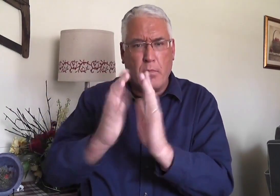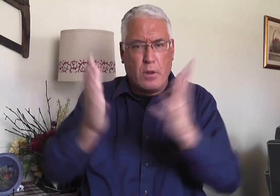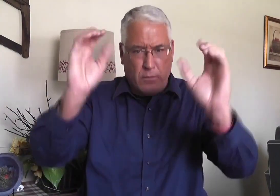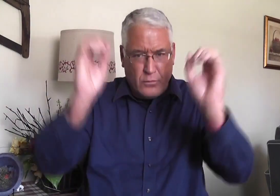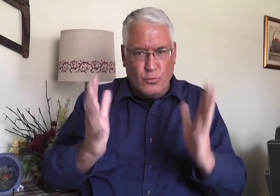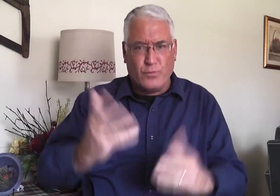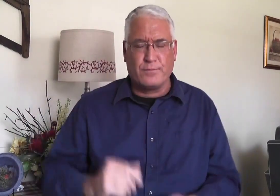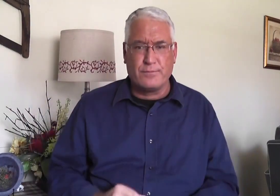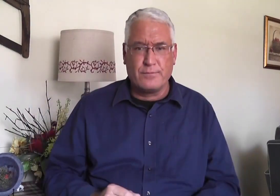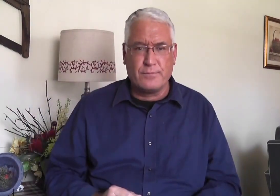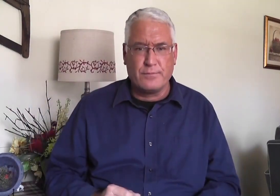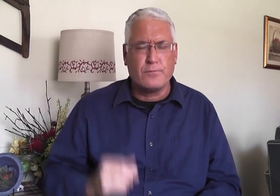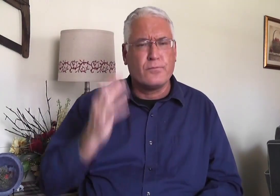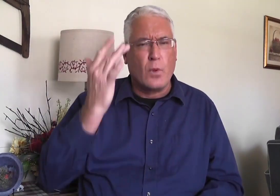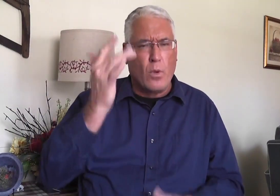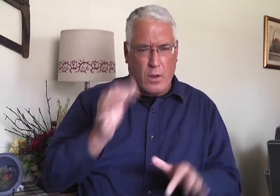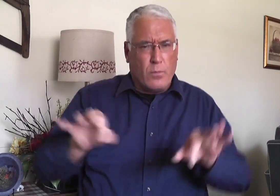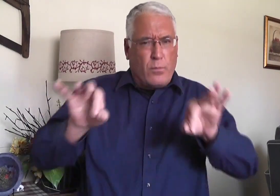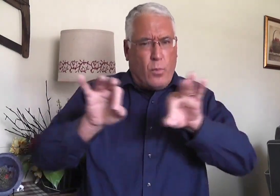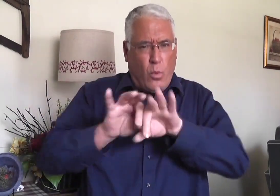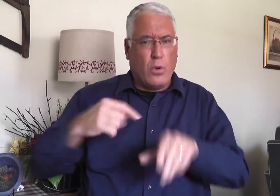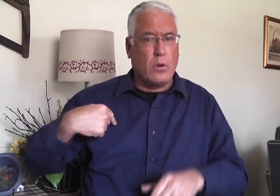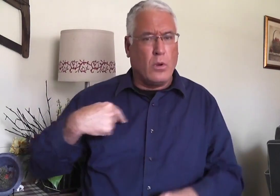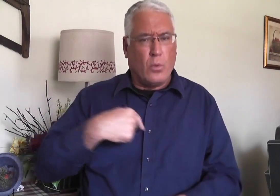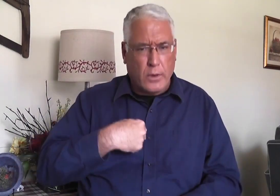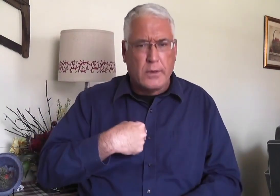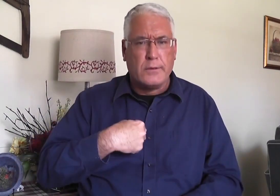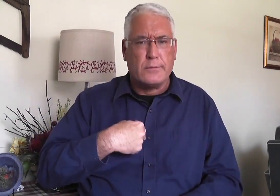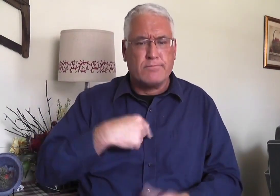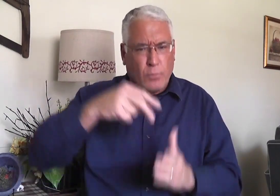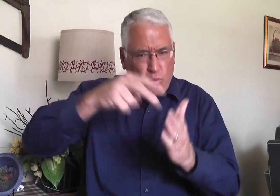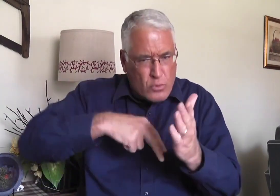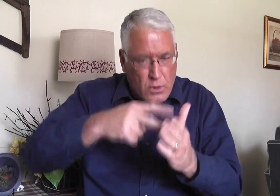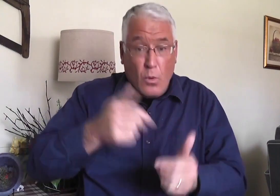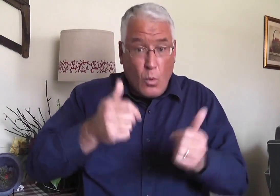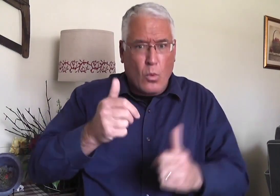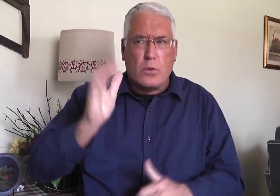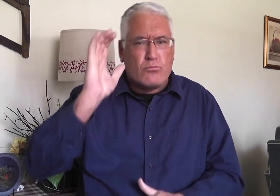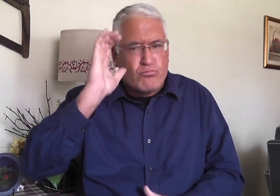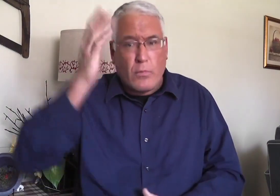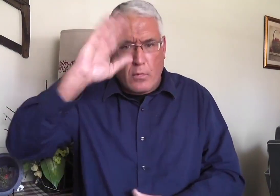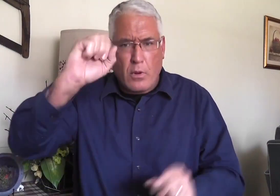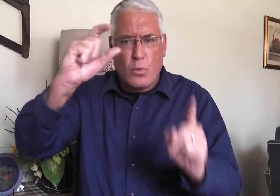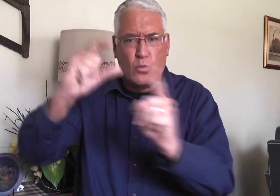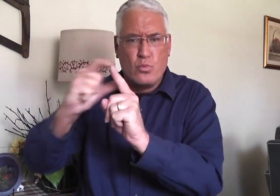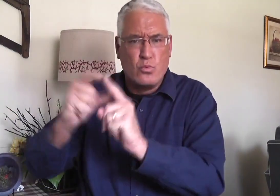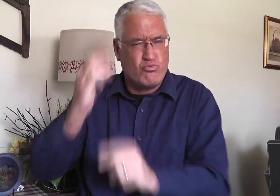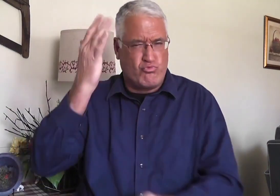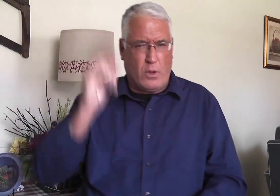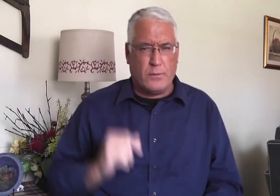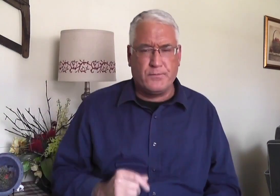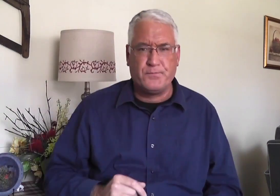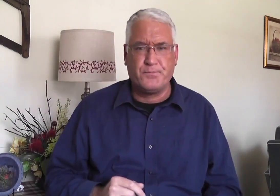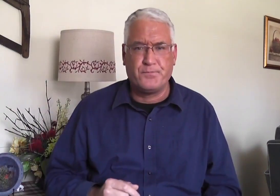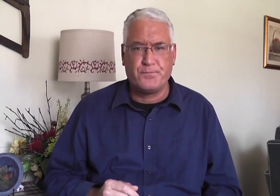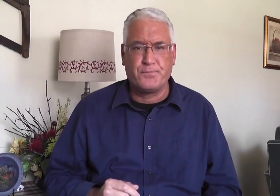We learn the word from preachers and teachers. It's important that we study this and we learn this.